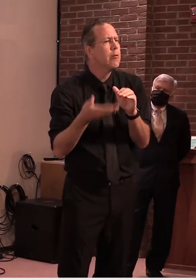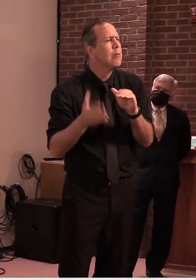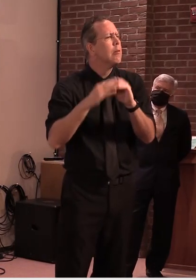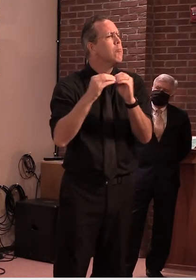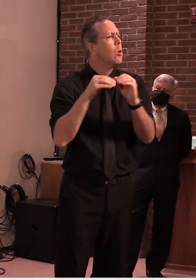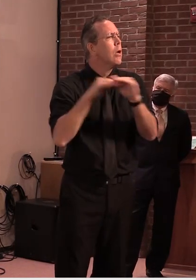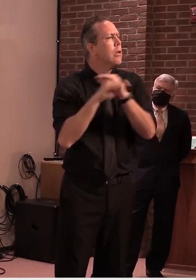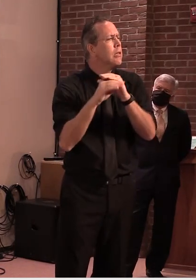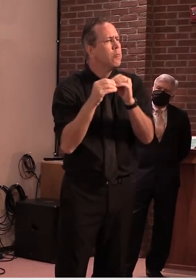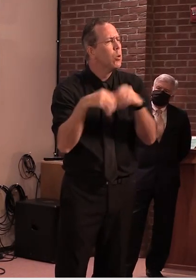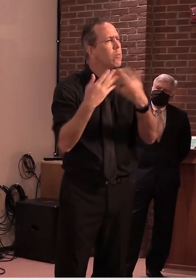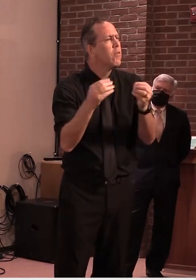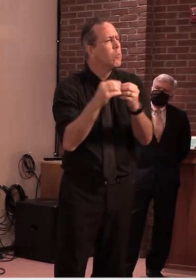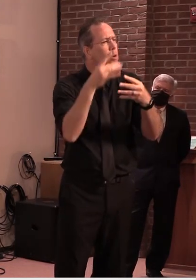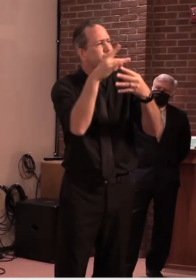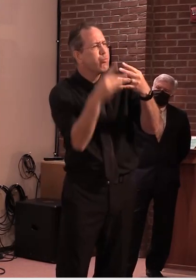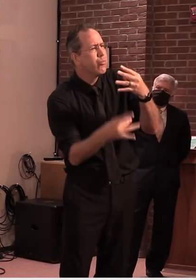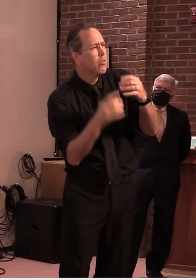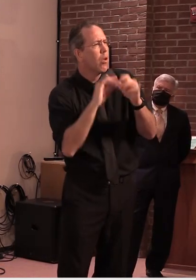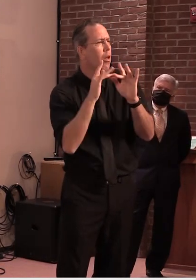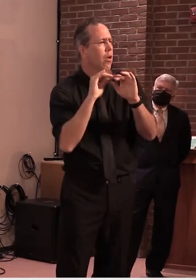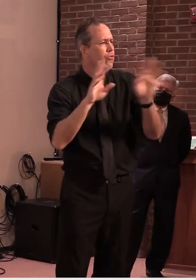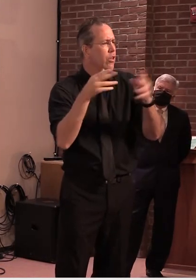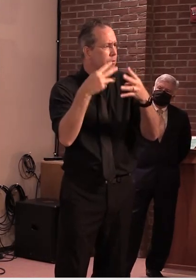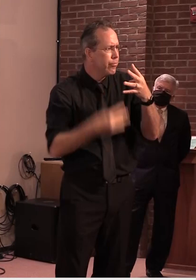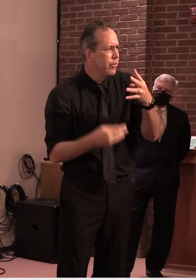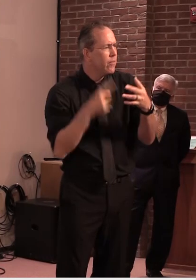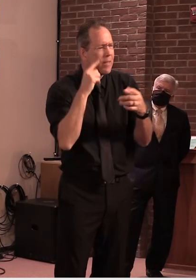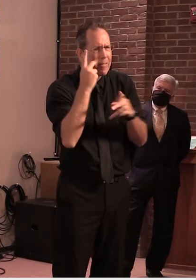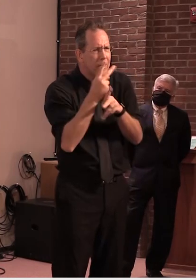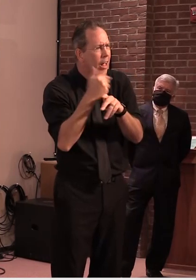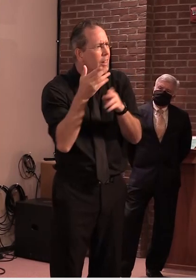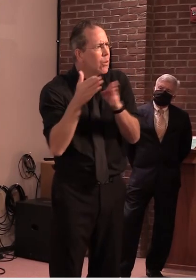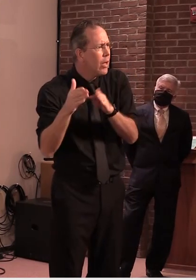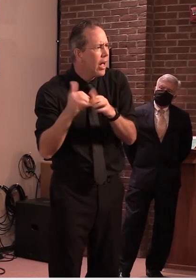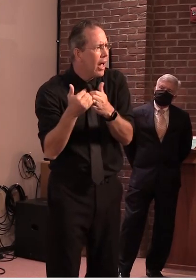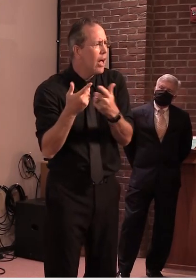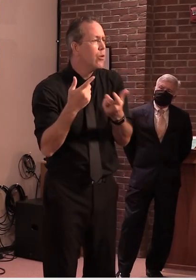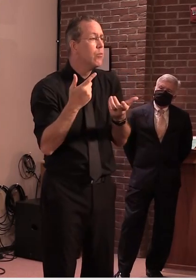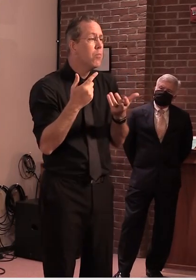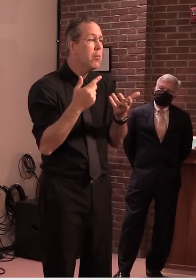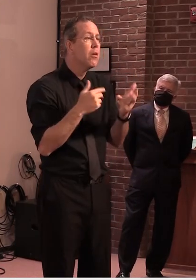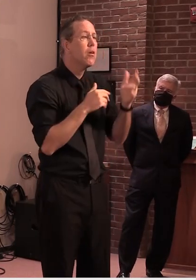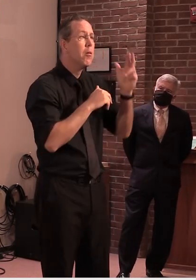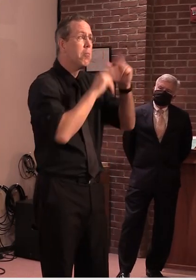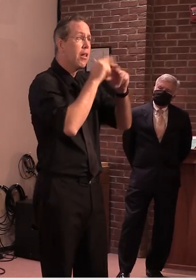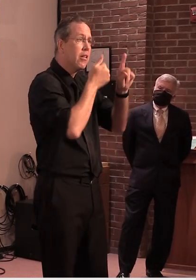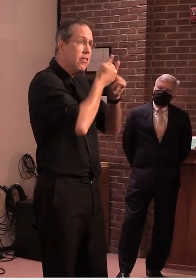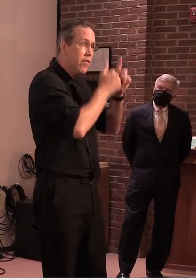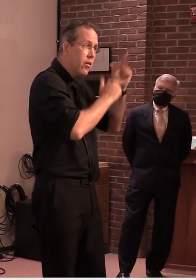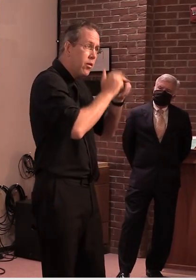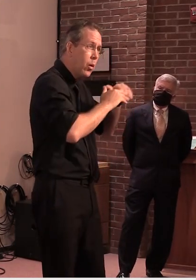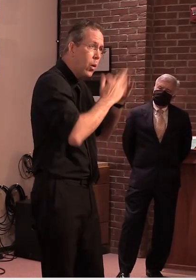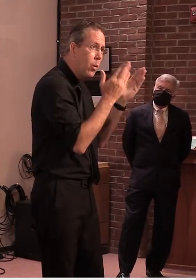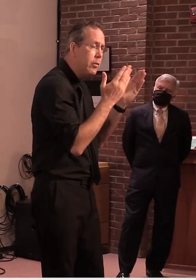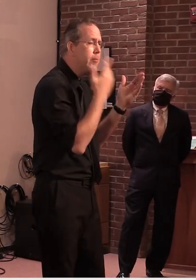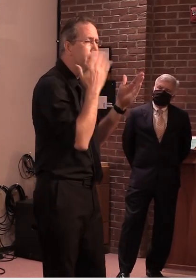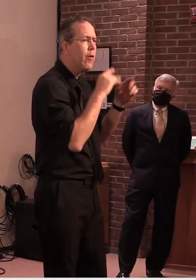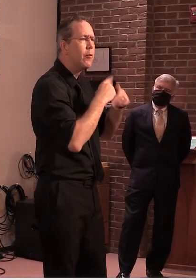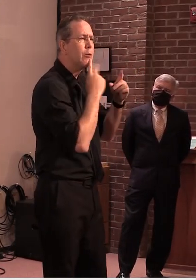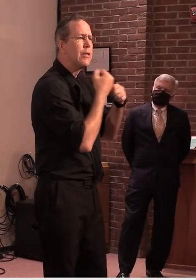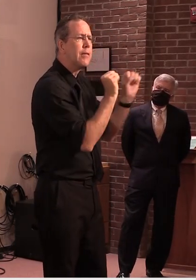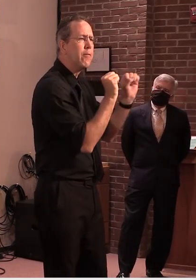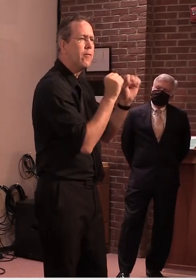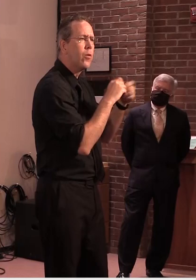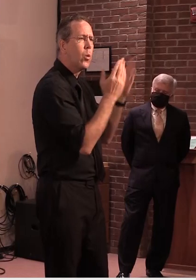would be helpful but we do want to open up when it's when it's safe to do so and and we think we're getting there we want to make sure the